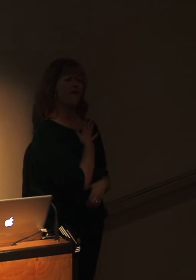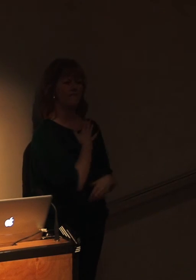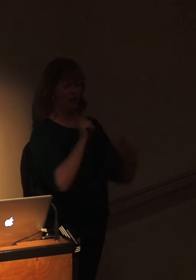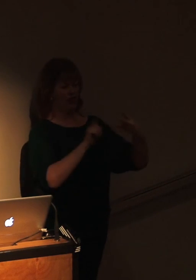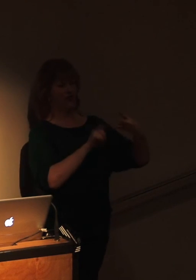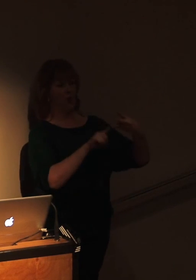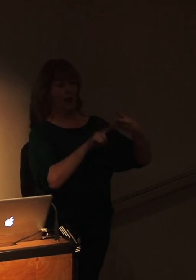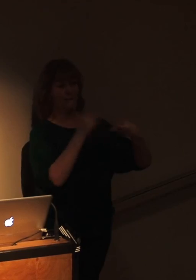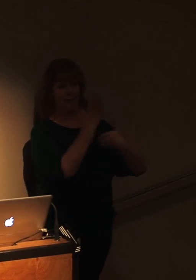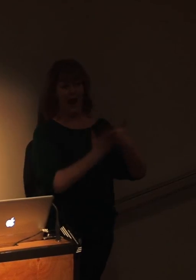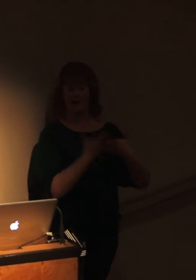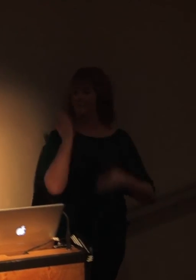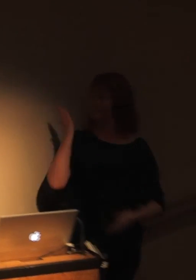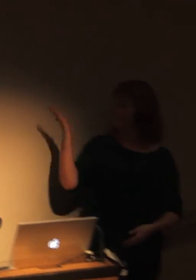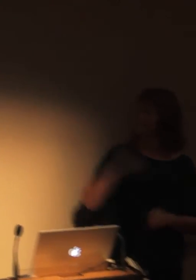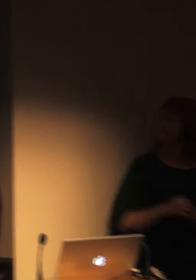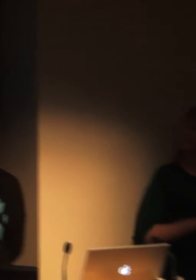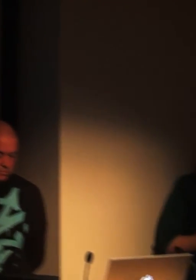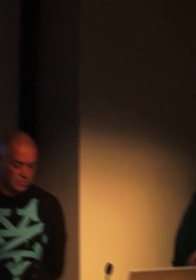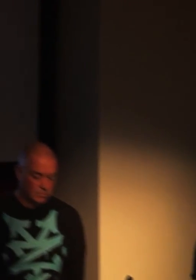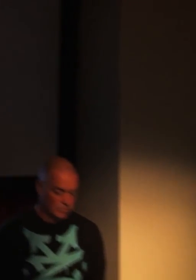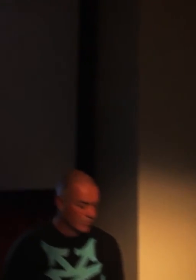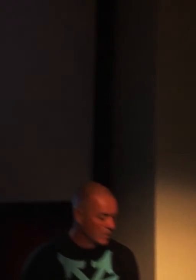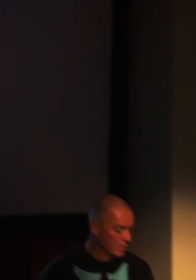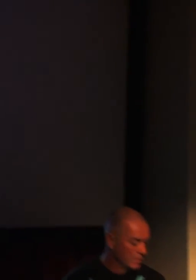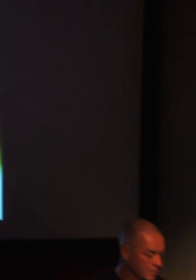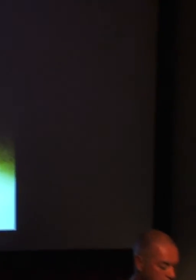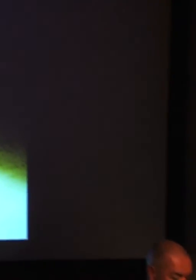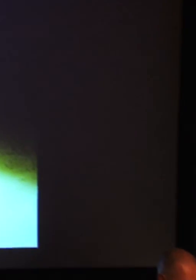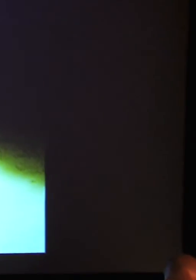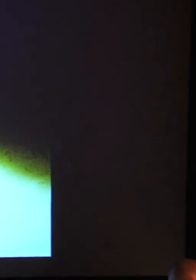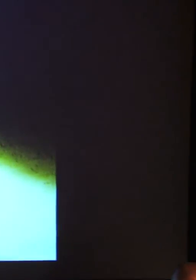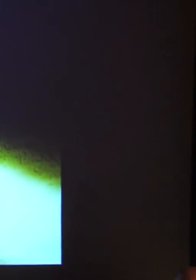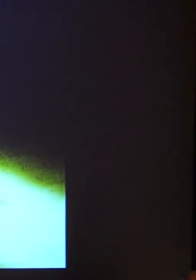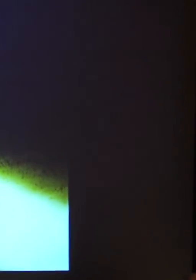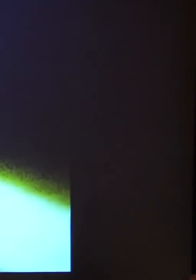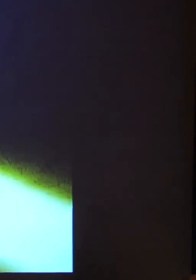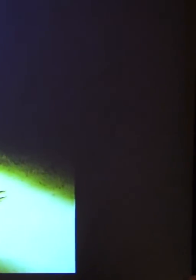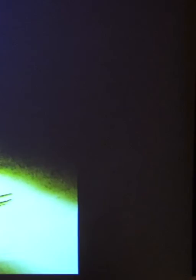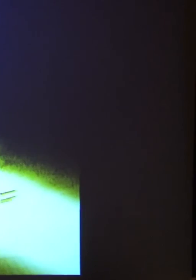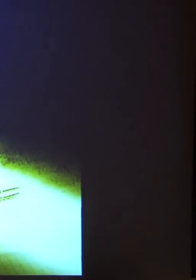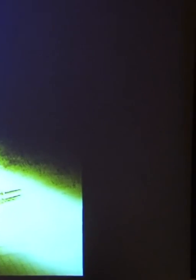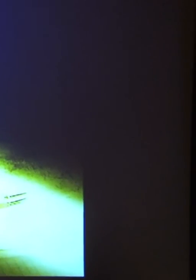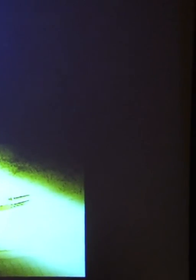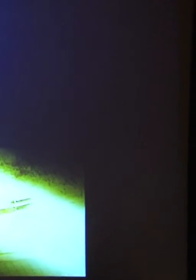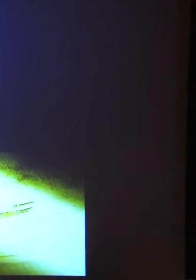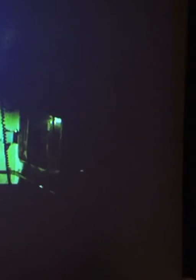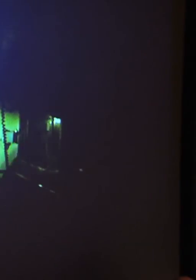A round-the-clock battle jumped in their position and keeping their precious cargo moving steadily forward.